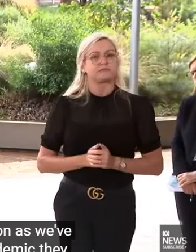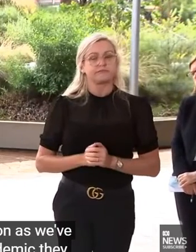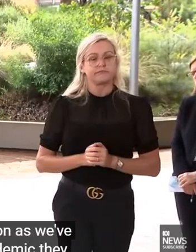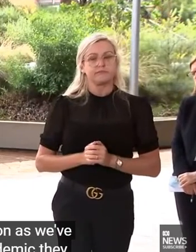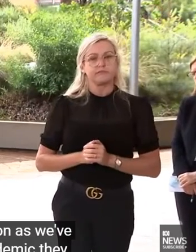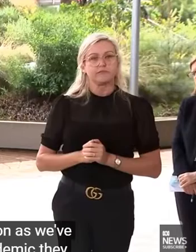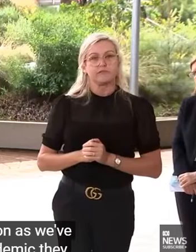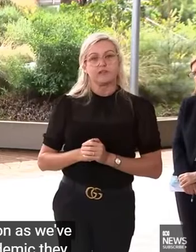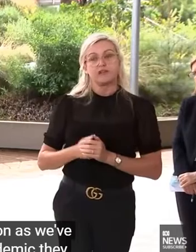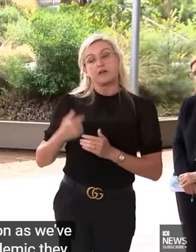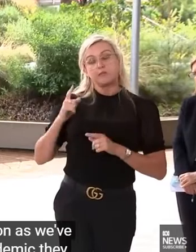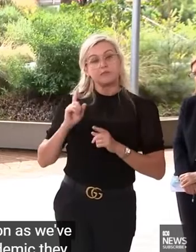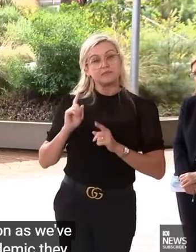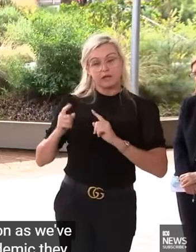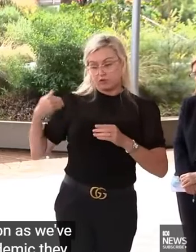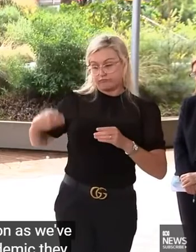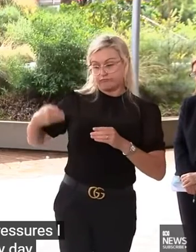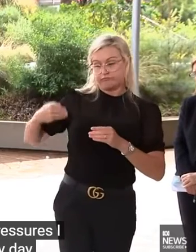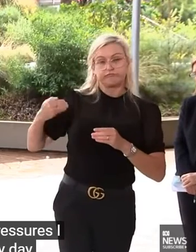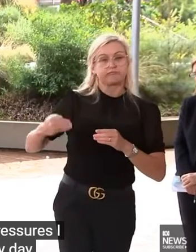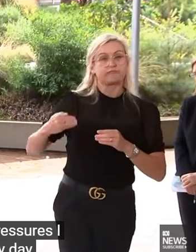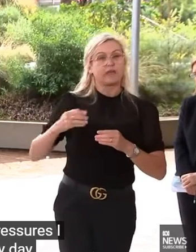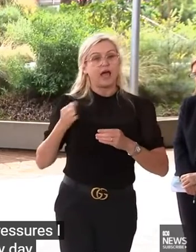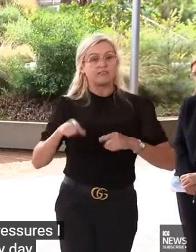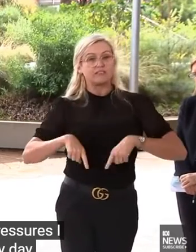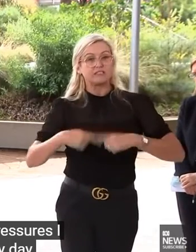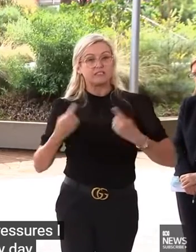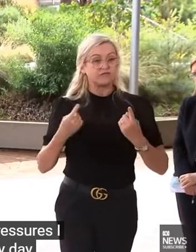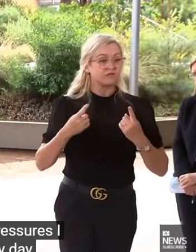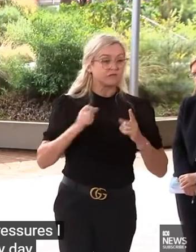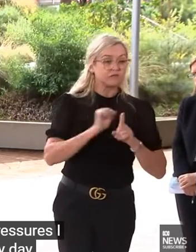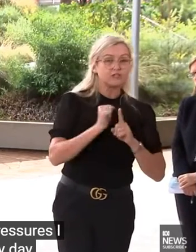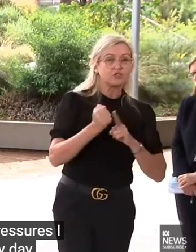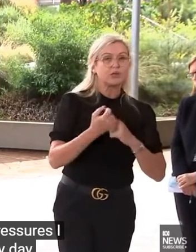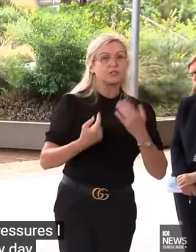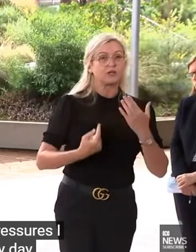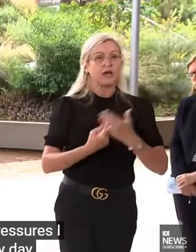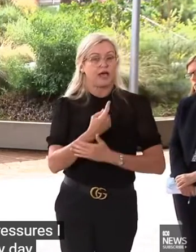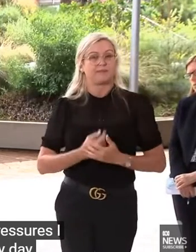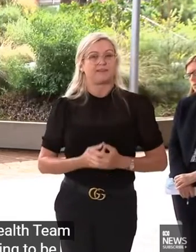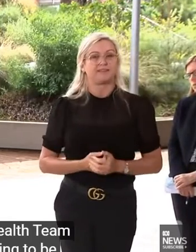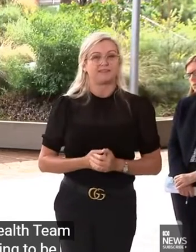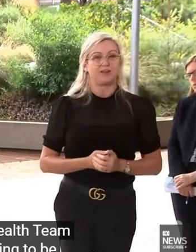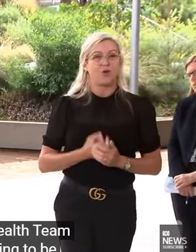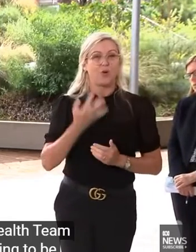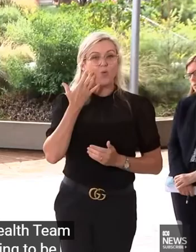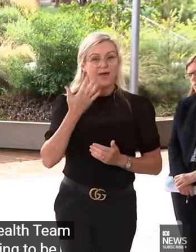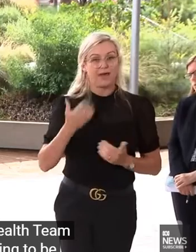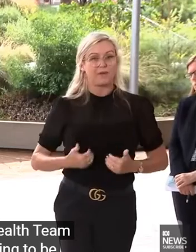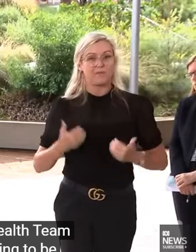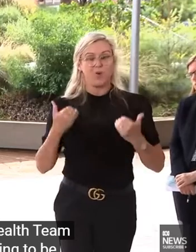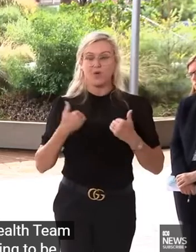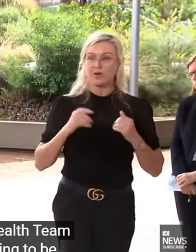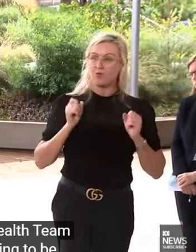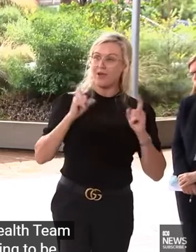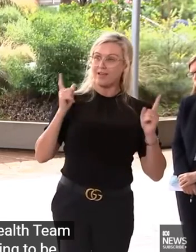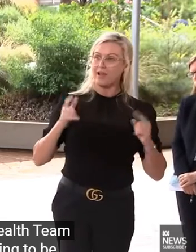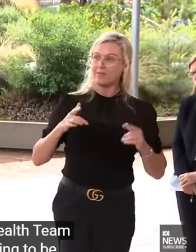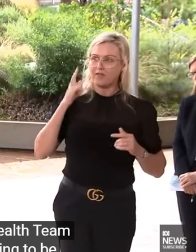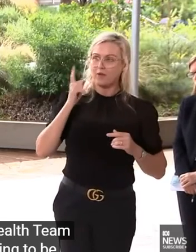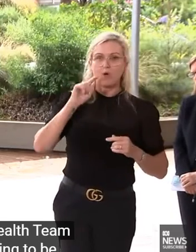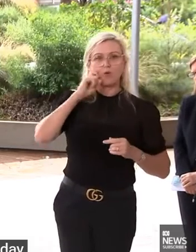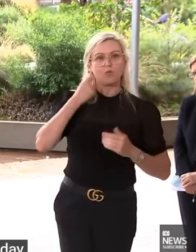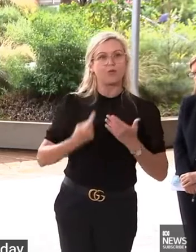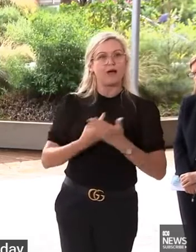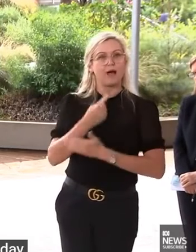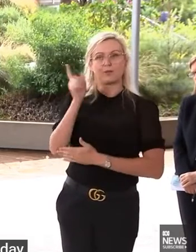I can't tell you every day when I meet with our health team, we wonder what's going to be meeting us that day. The QR codes have worked really,